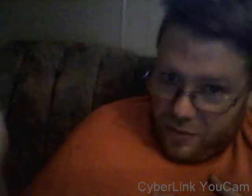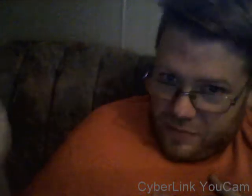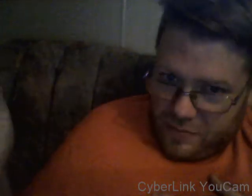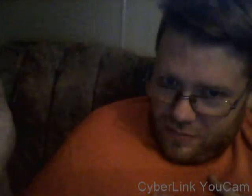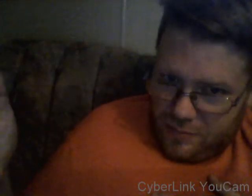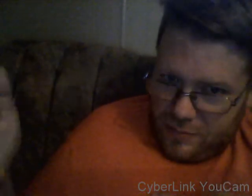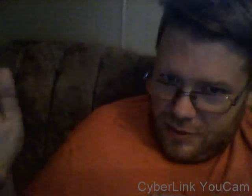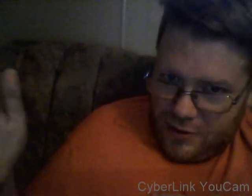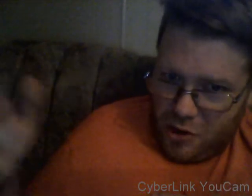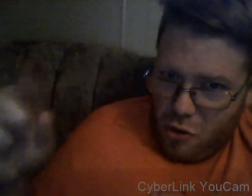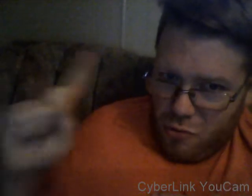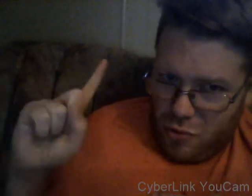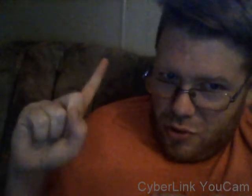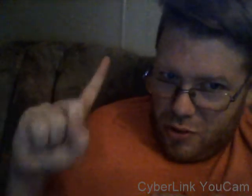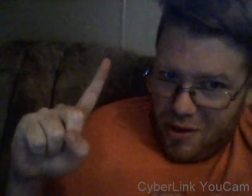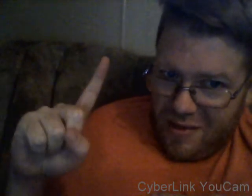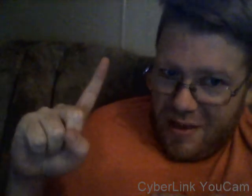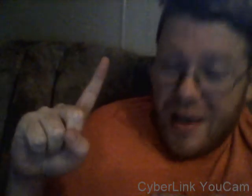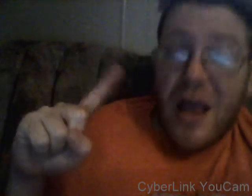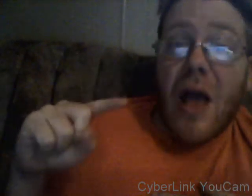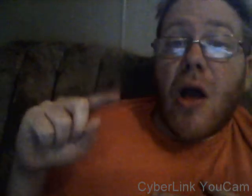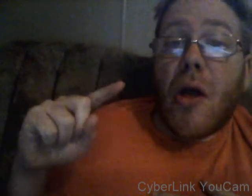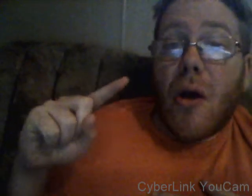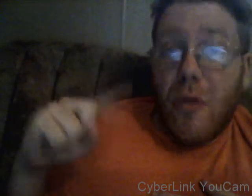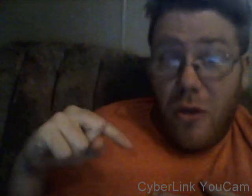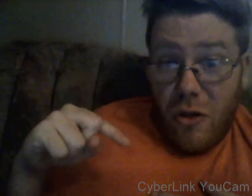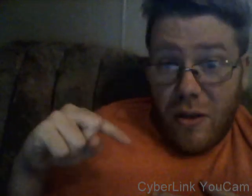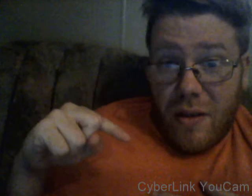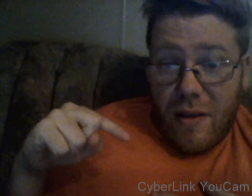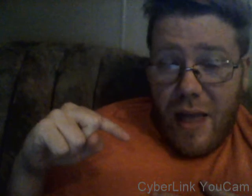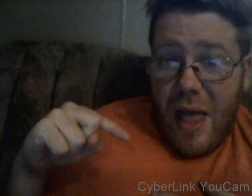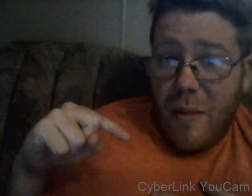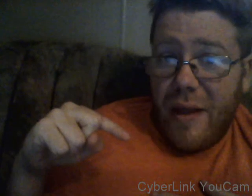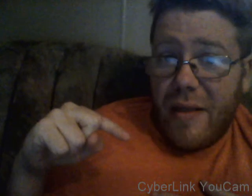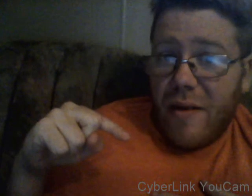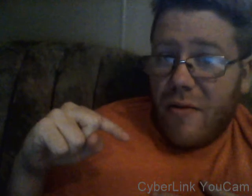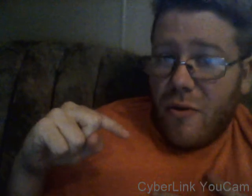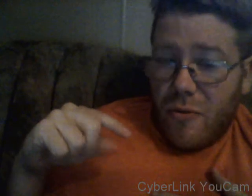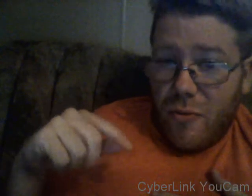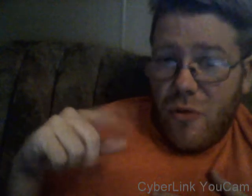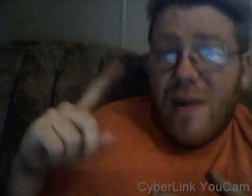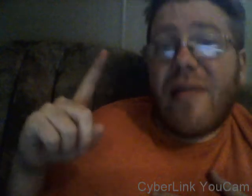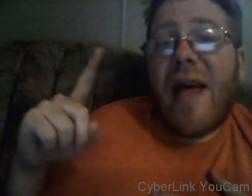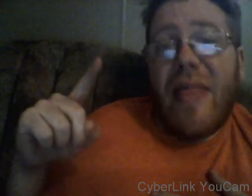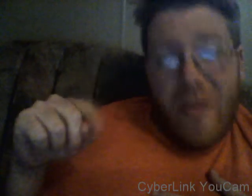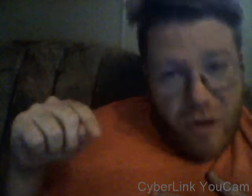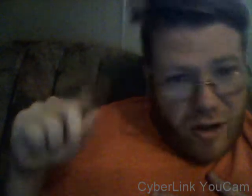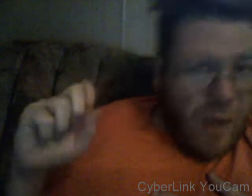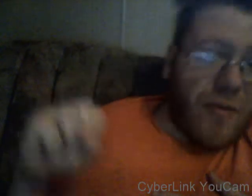So, just the original, animated movies and the re-dubs.